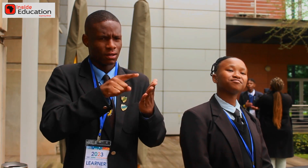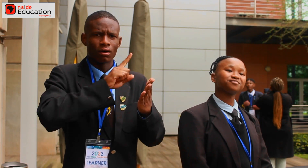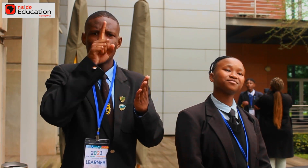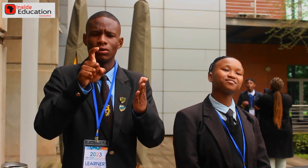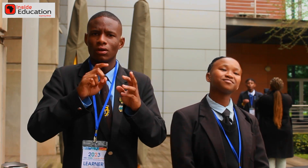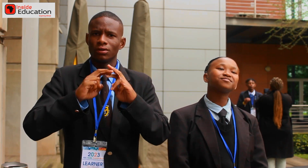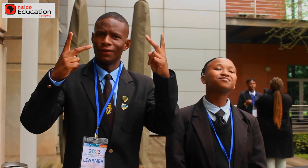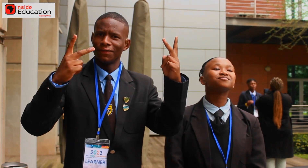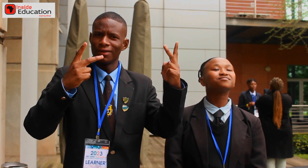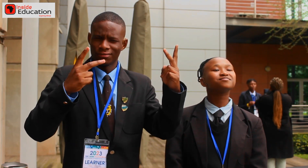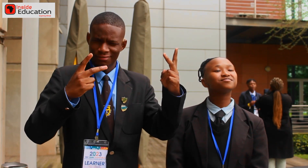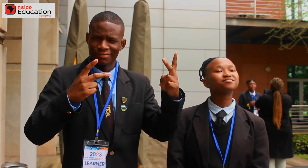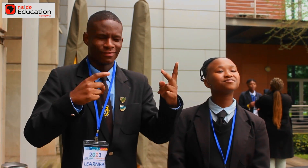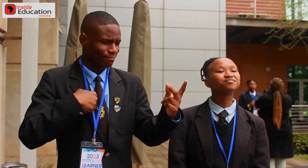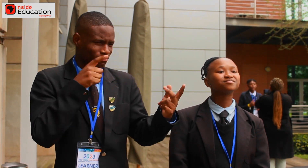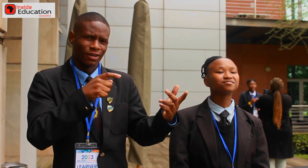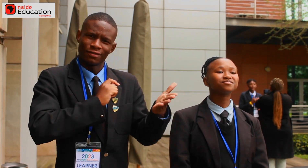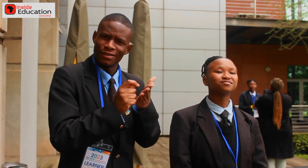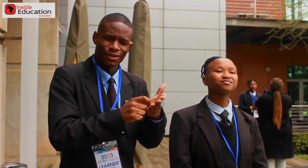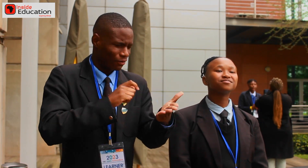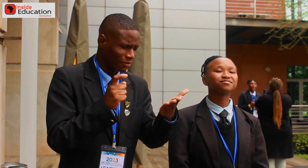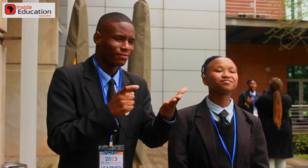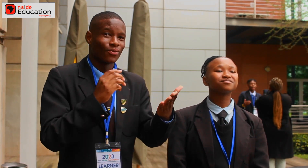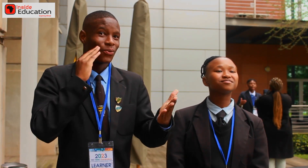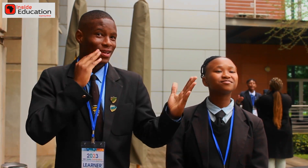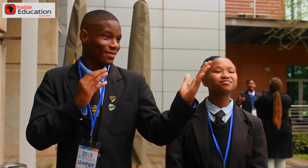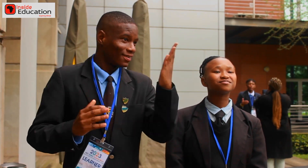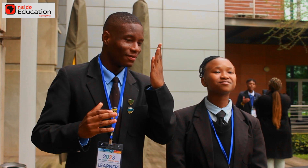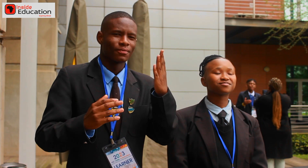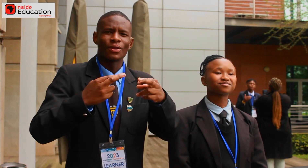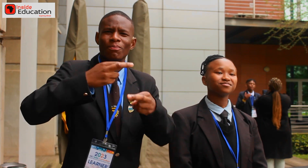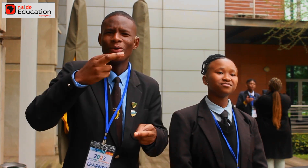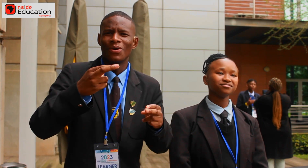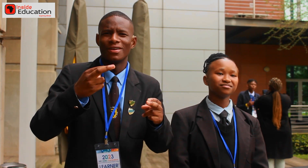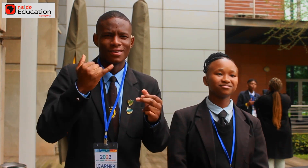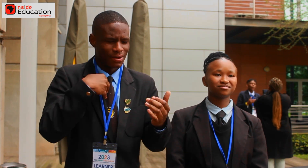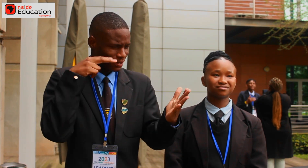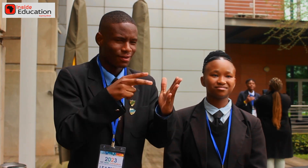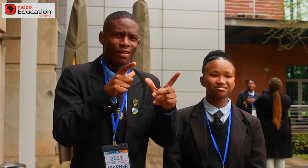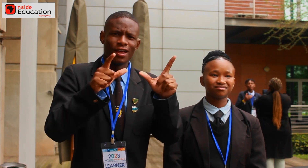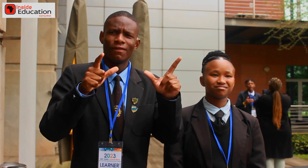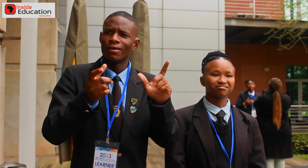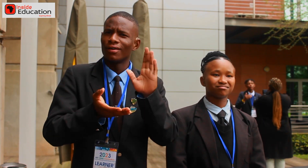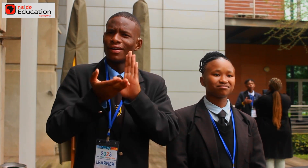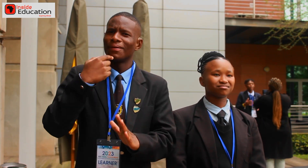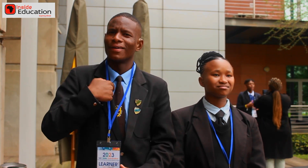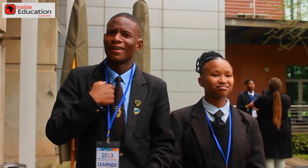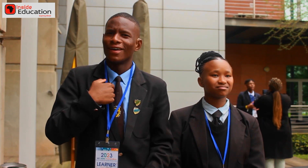and I'm very excited. Now, afterwards, when I heard that I was called here